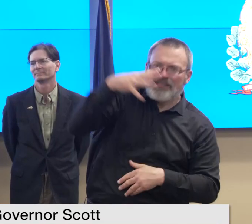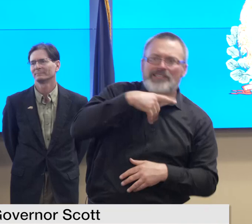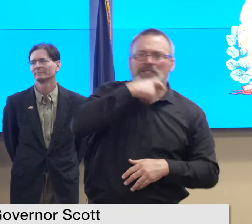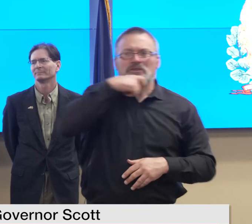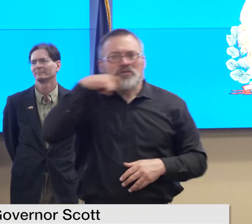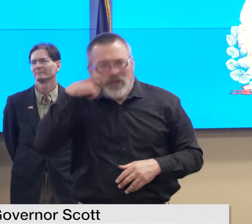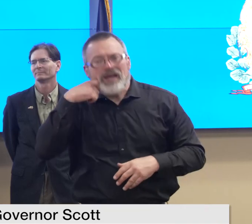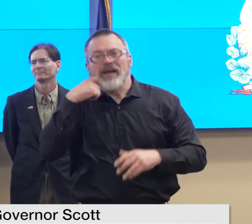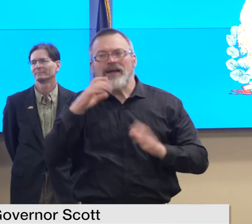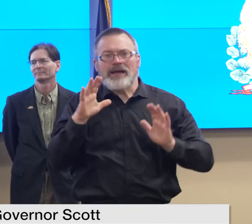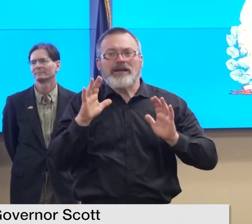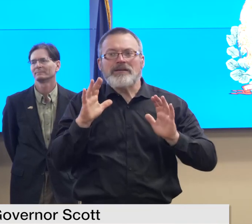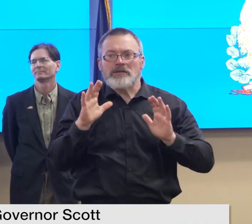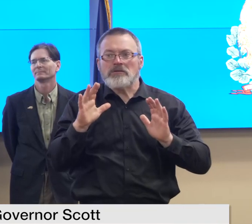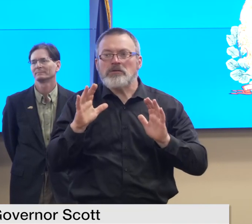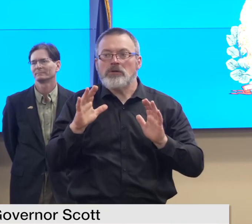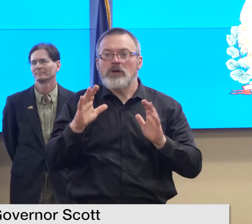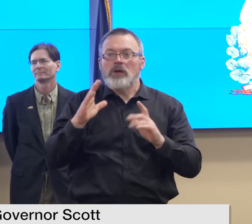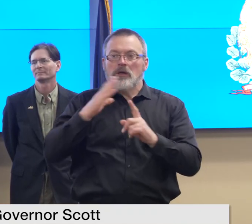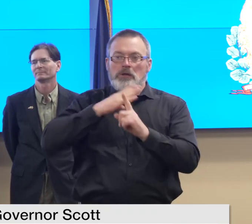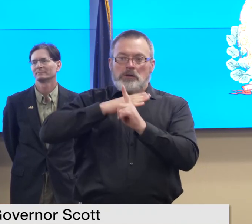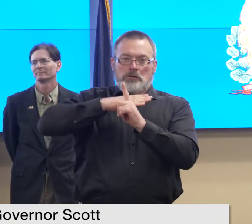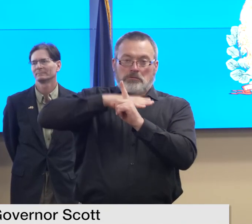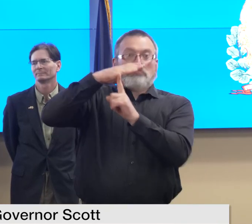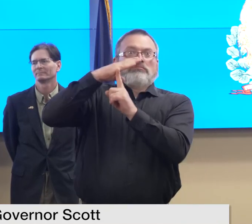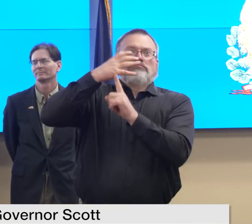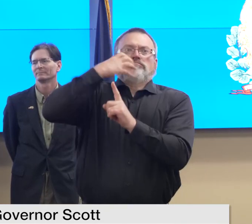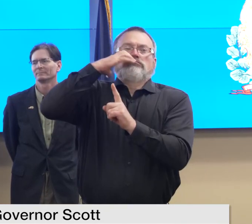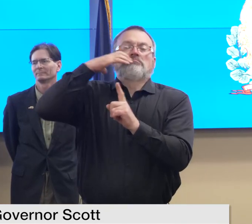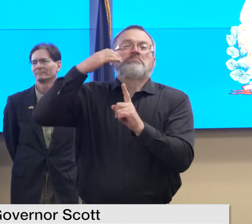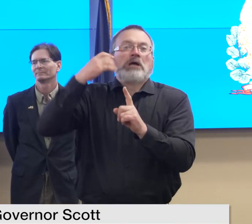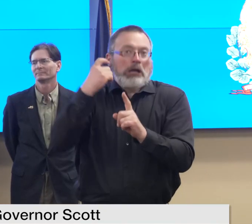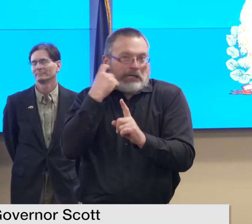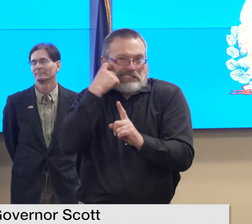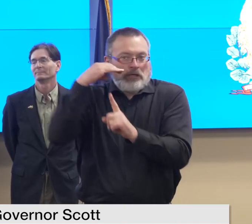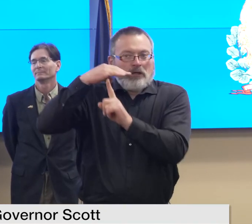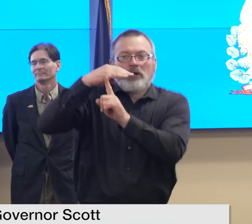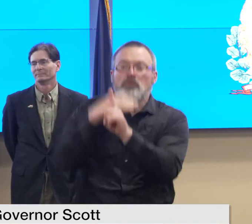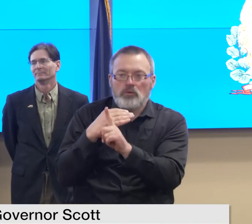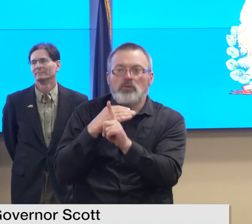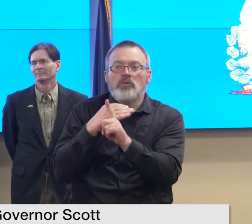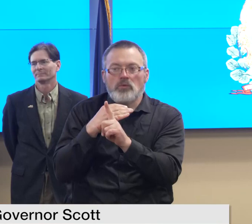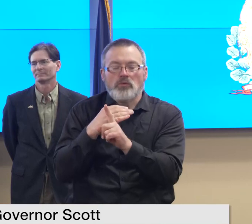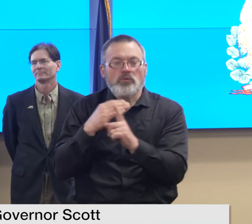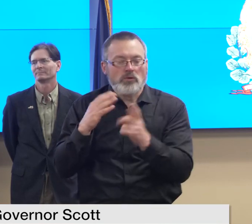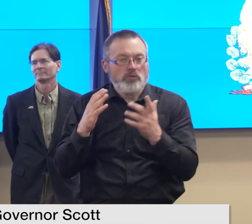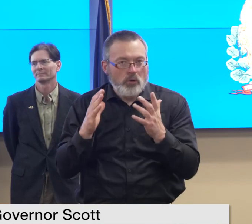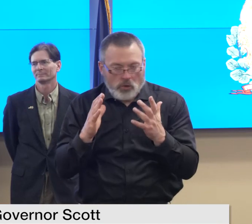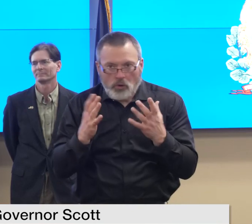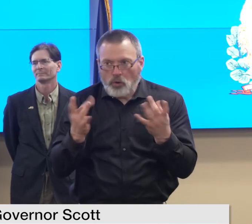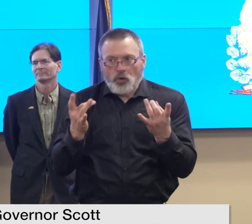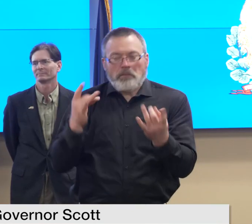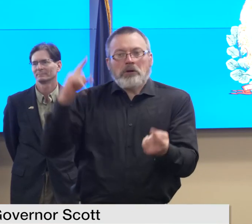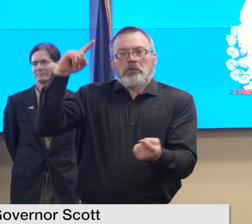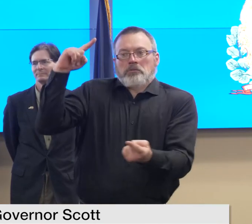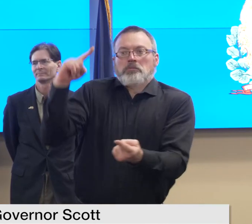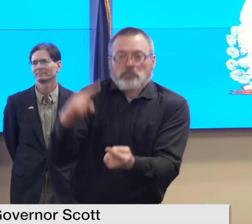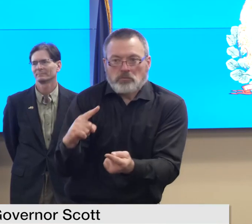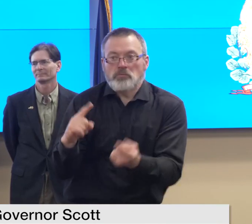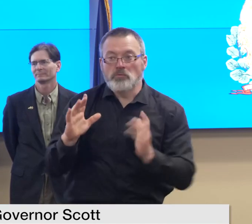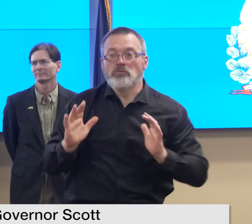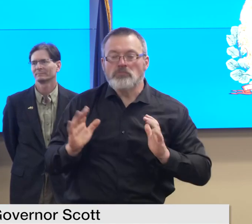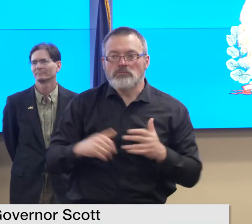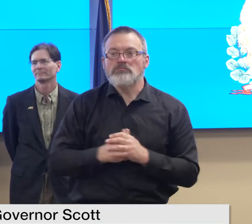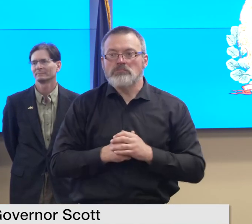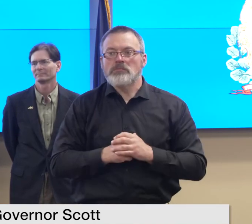temperatures and the humidity are lower than they have been for the past couple of weeks weeks if you haven't already now is the time to